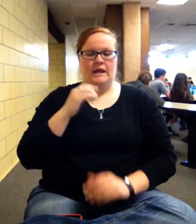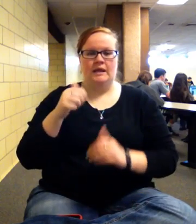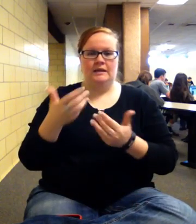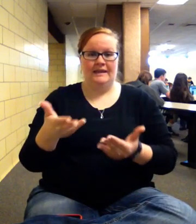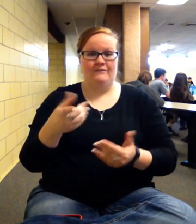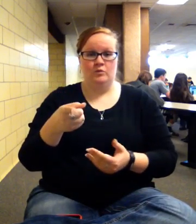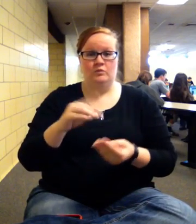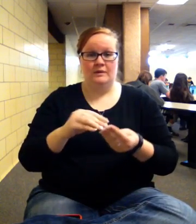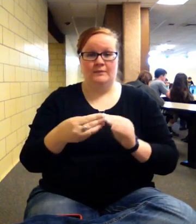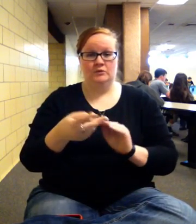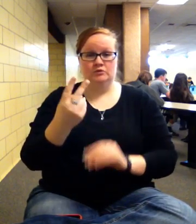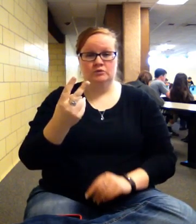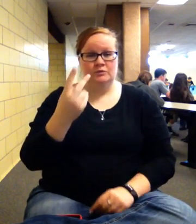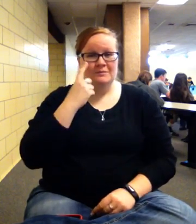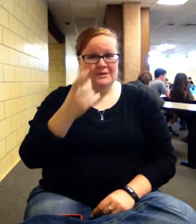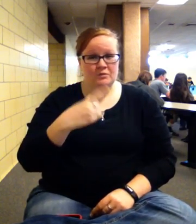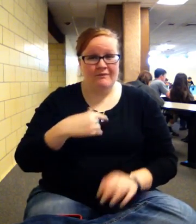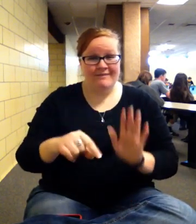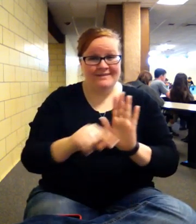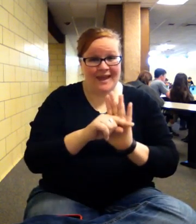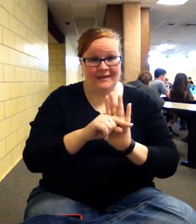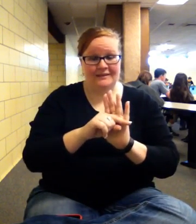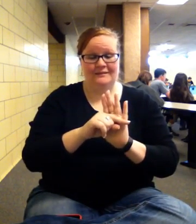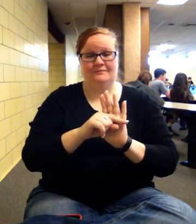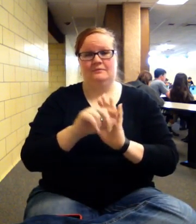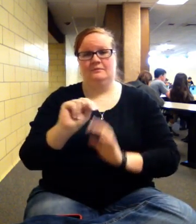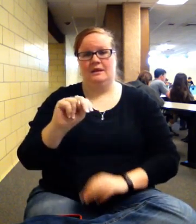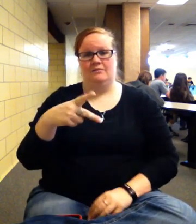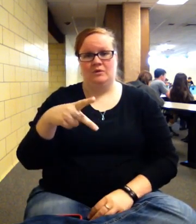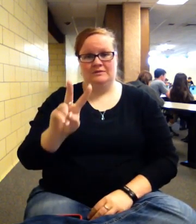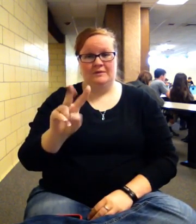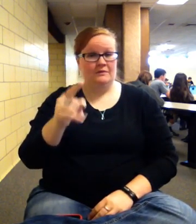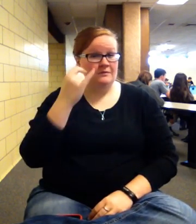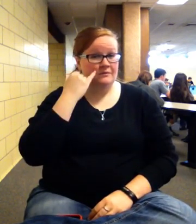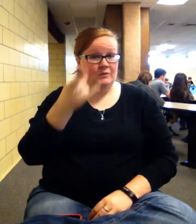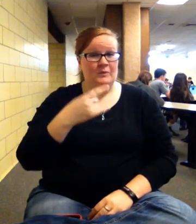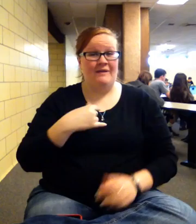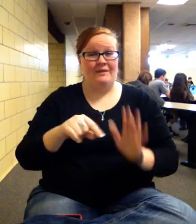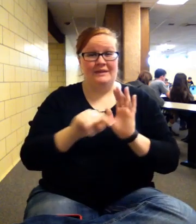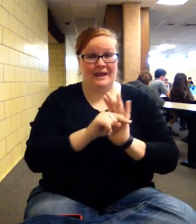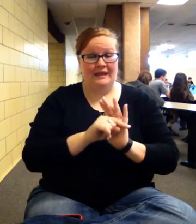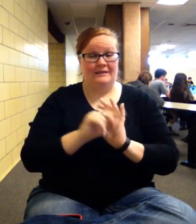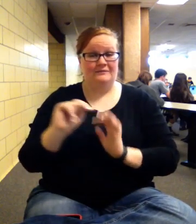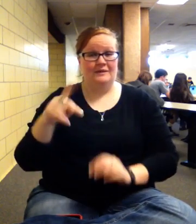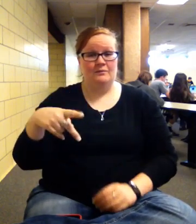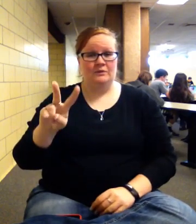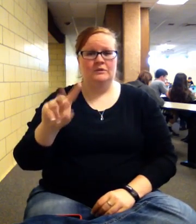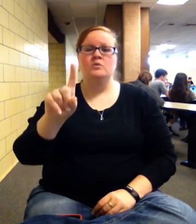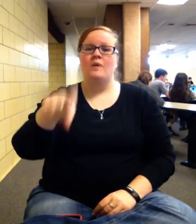you come up with a negative net present value. Remember, if you get a negative net present value, then you have to reject the project.